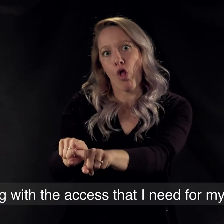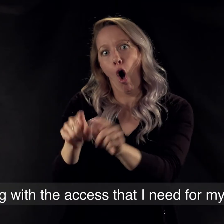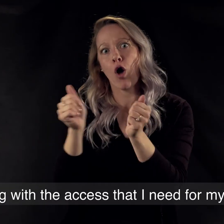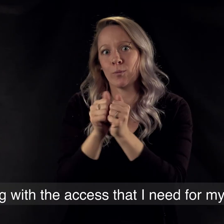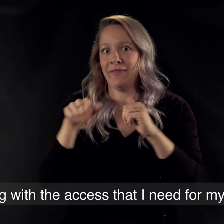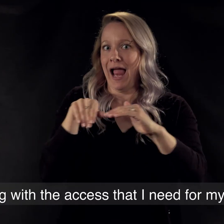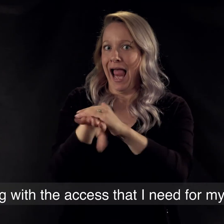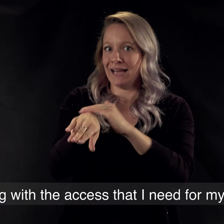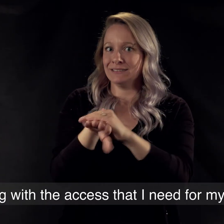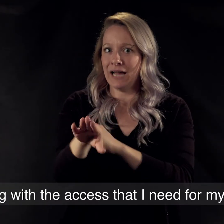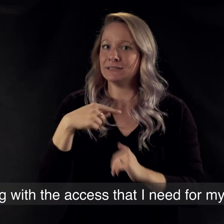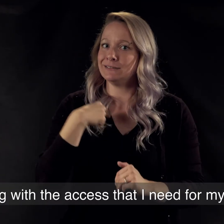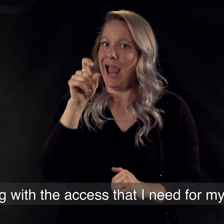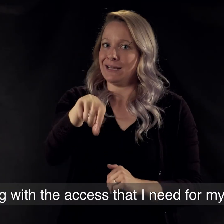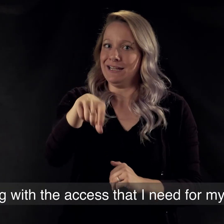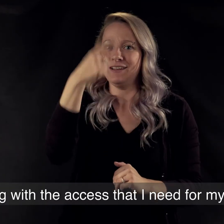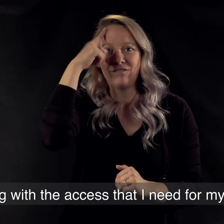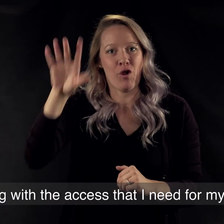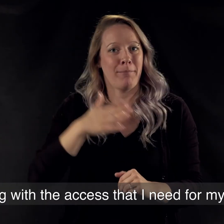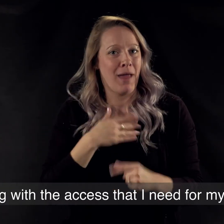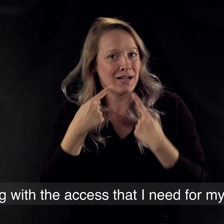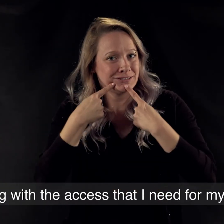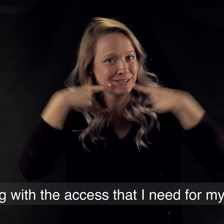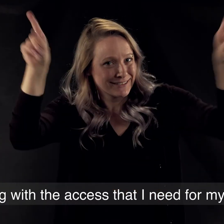with the access that I need for my success